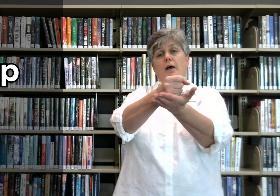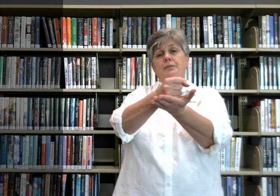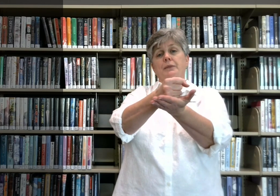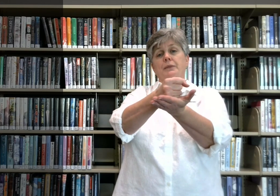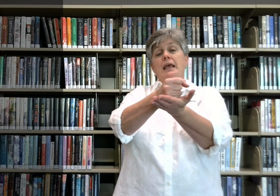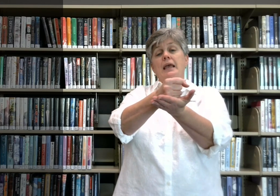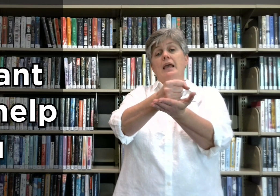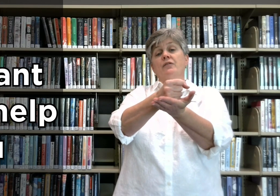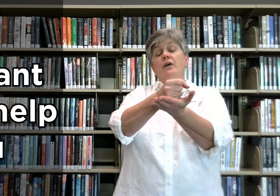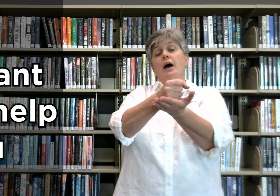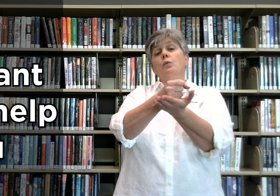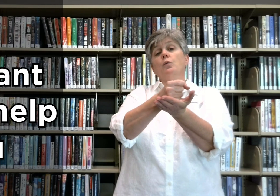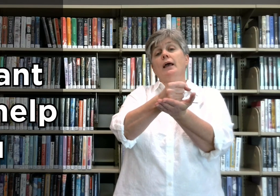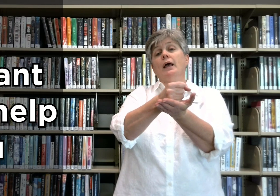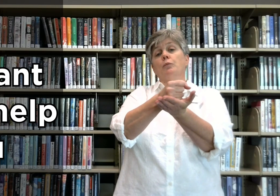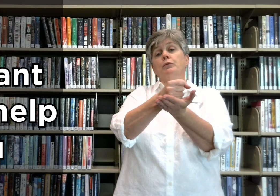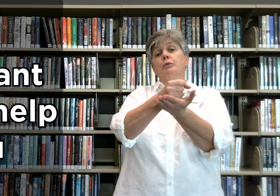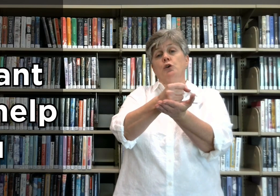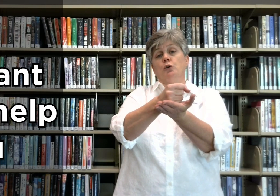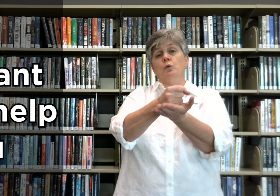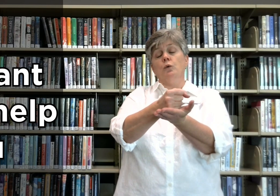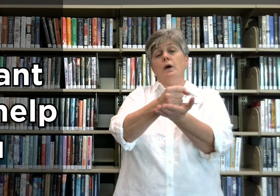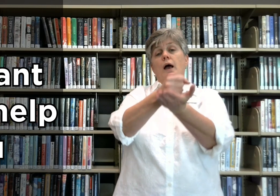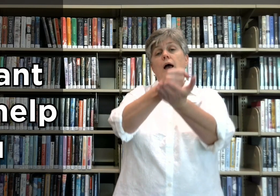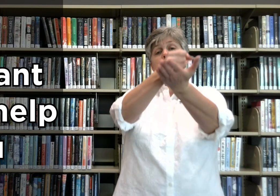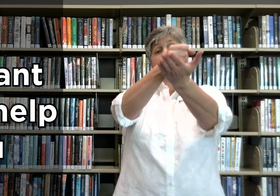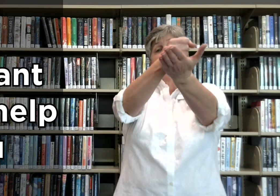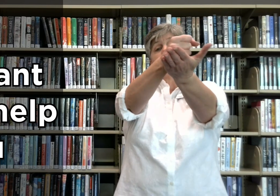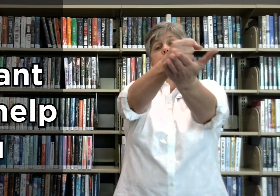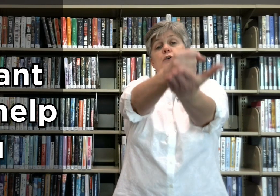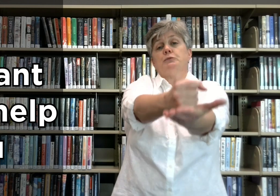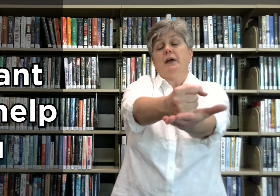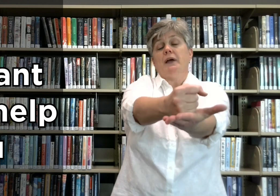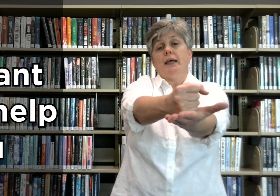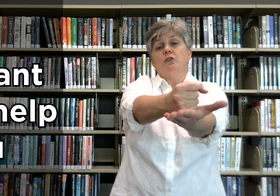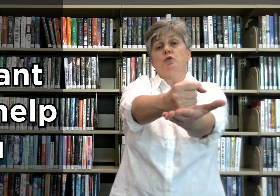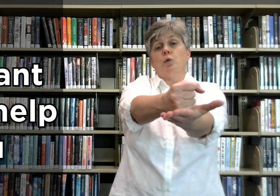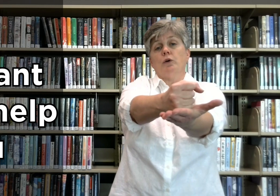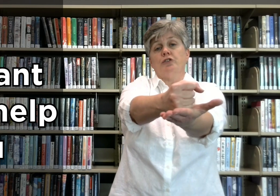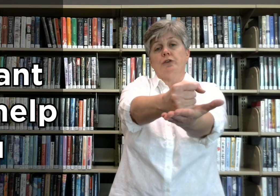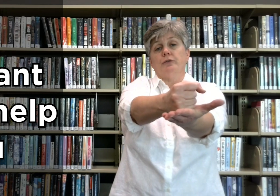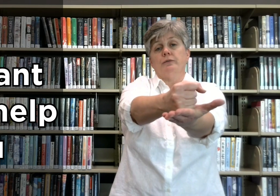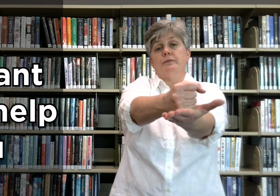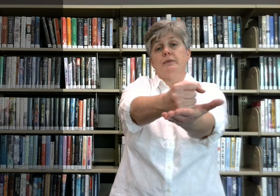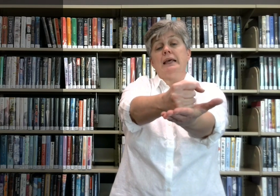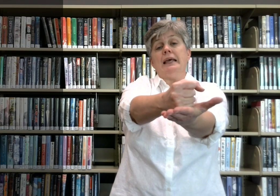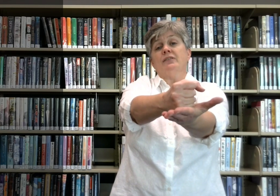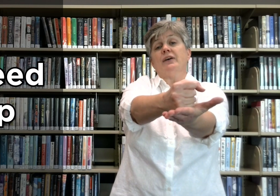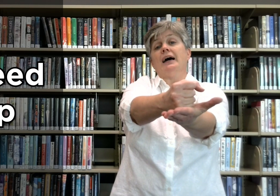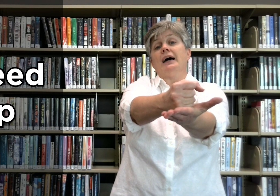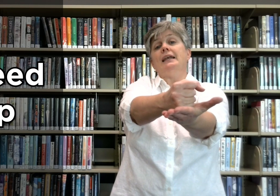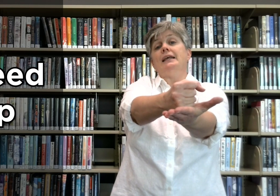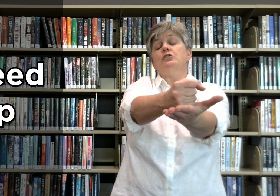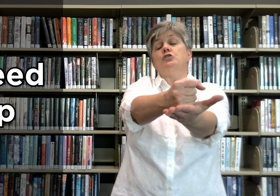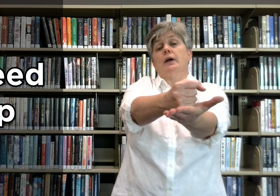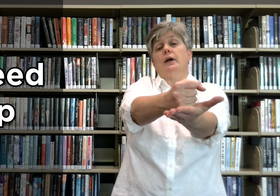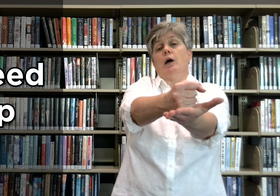If I want to help you, I'm going to push my hand towards you. If I need your help,